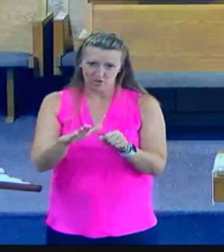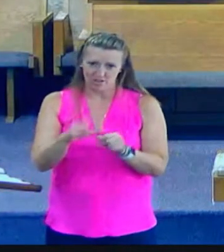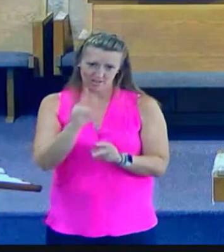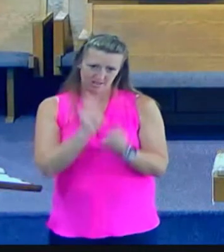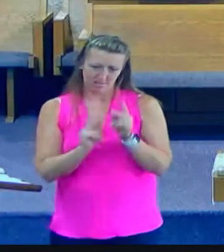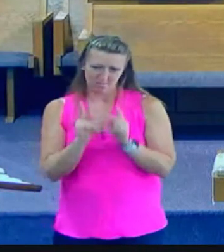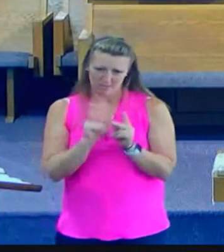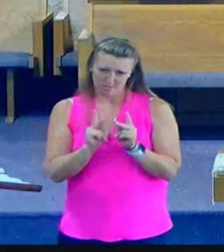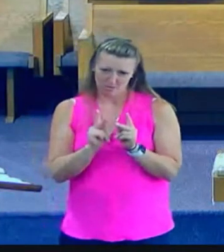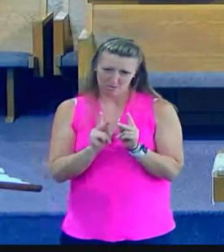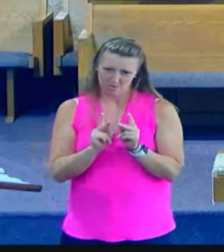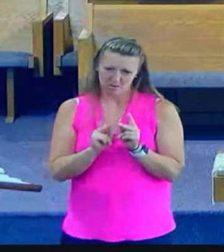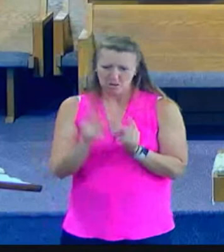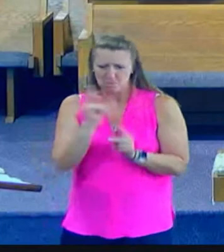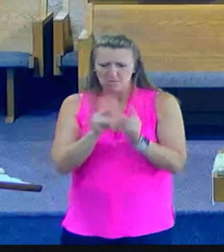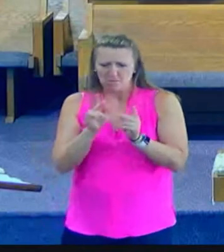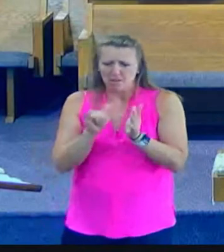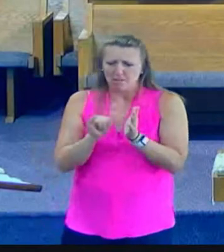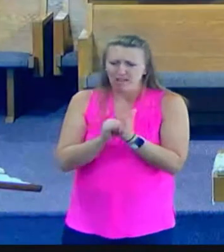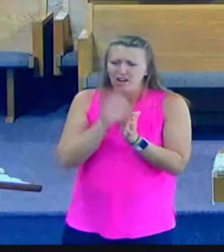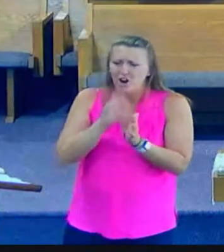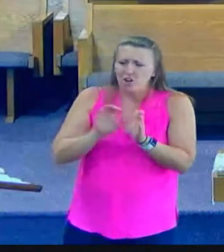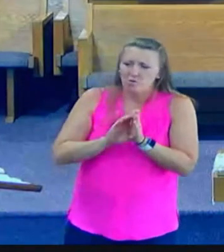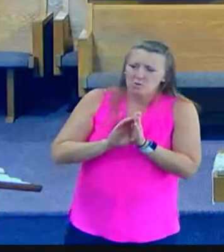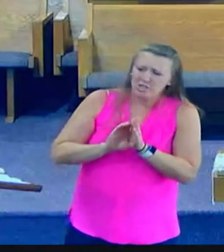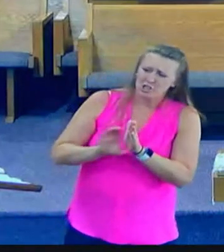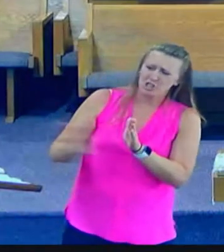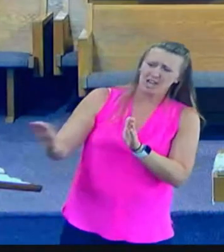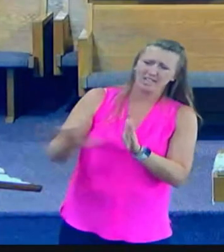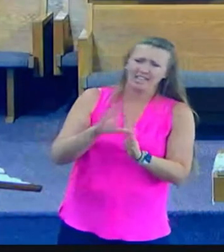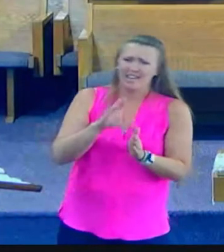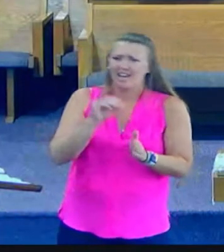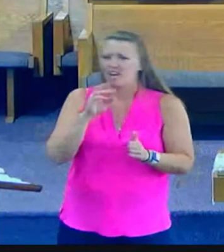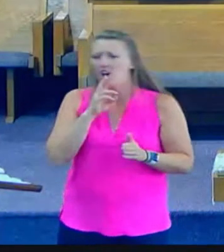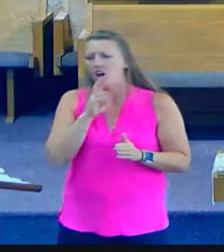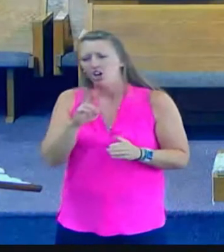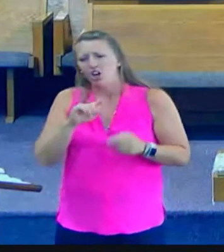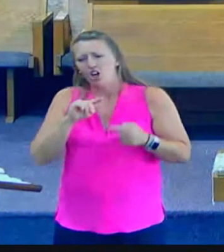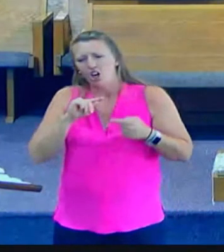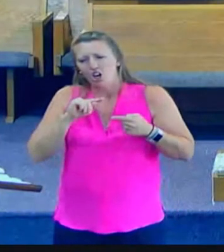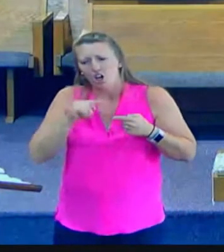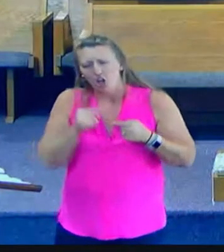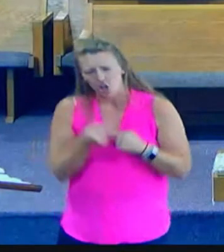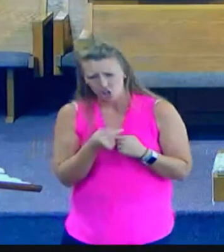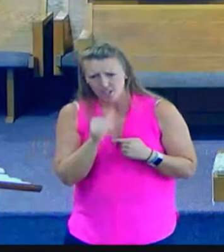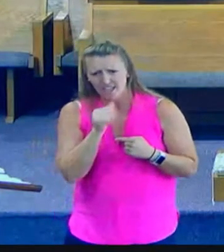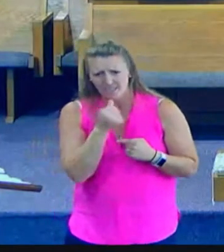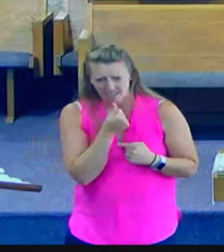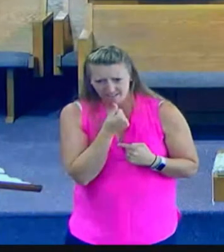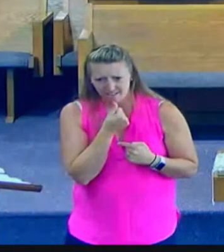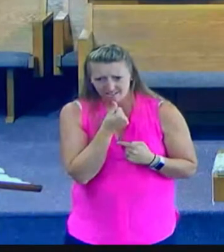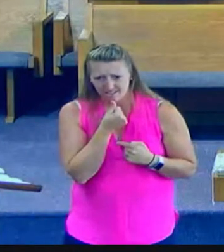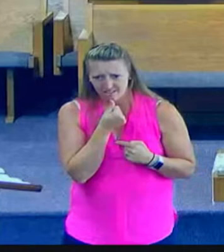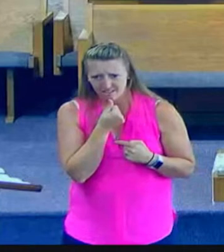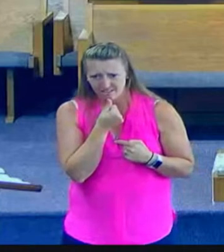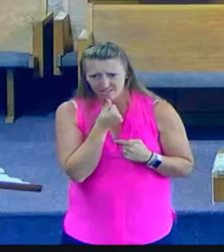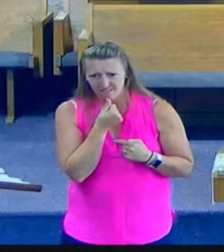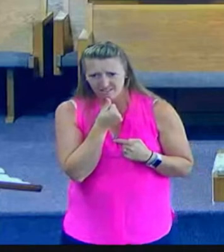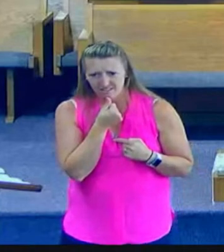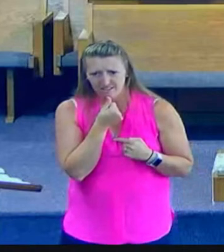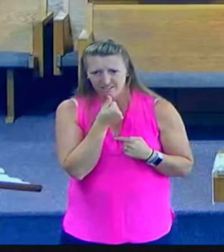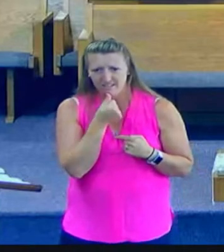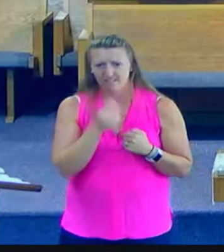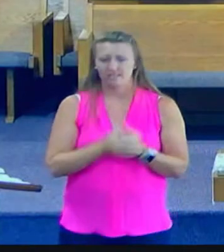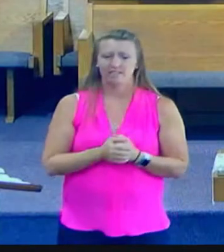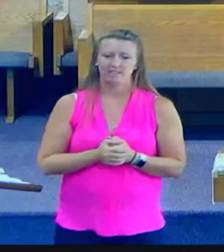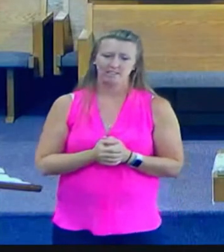which category do you fall into whoever drinks of the water that I shall give him shall never thirst but